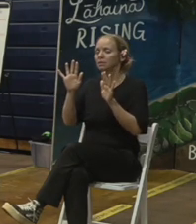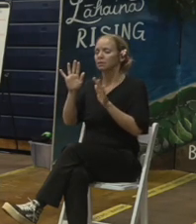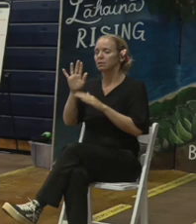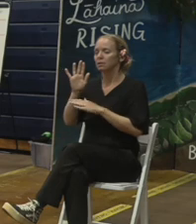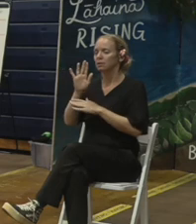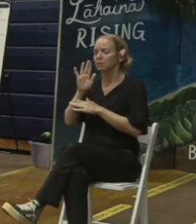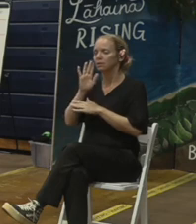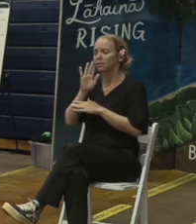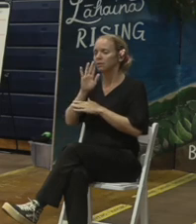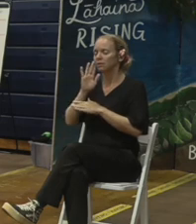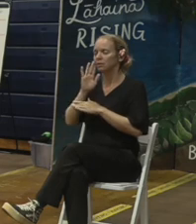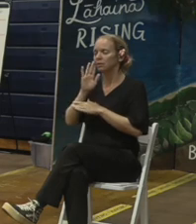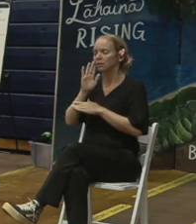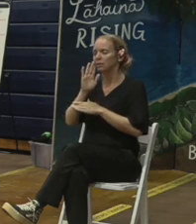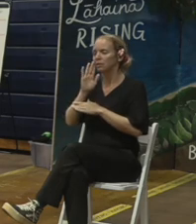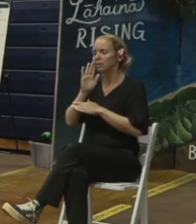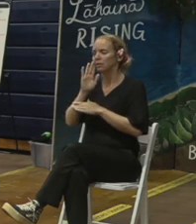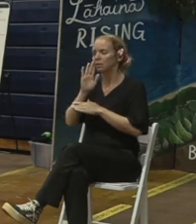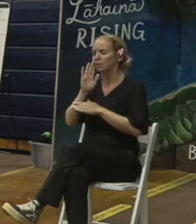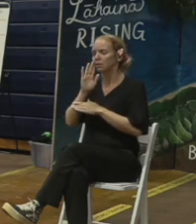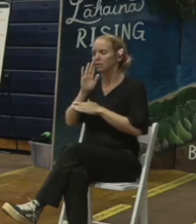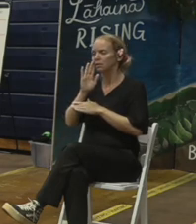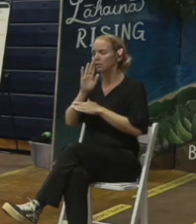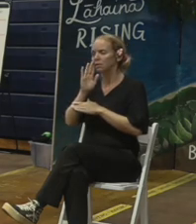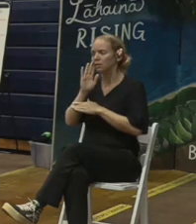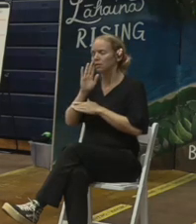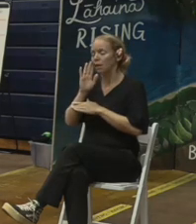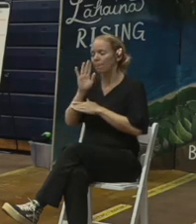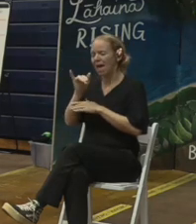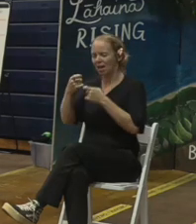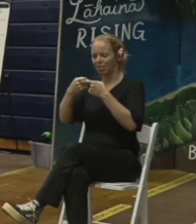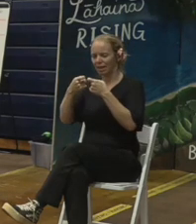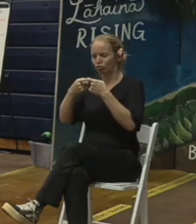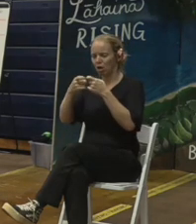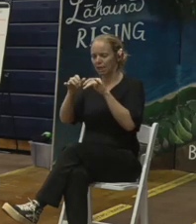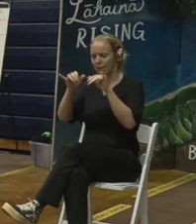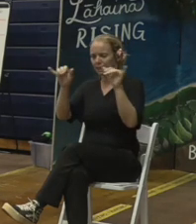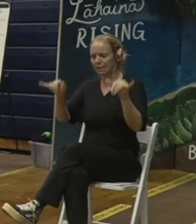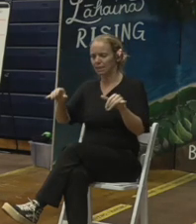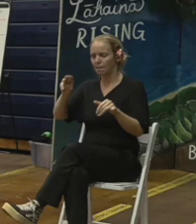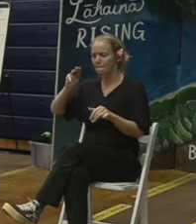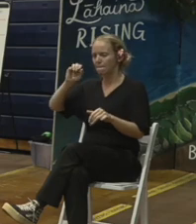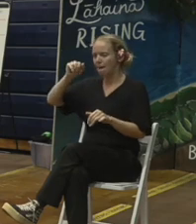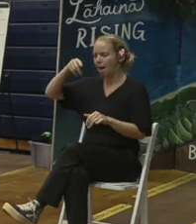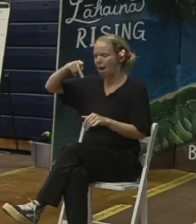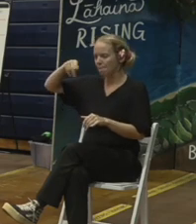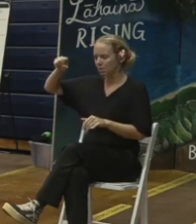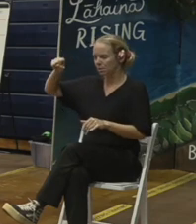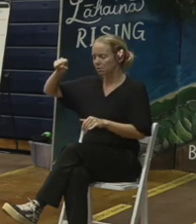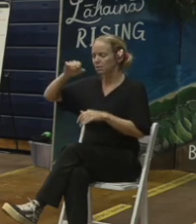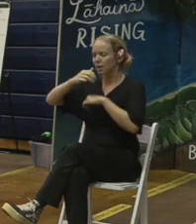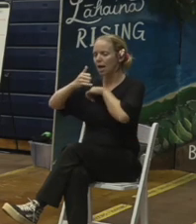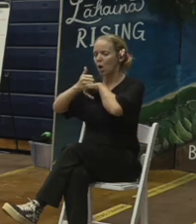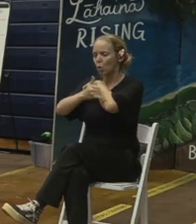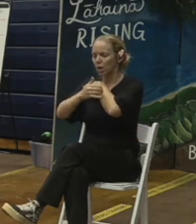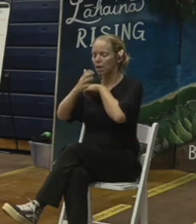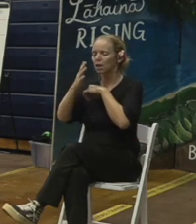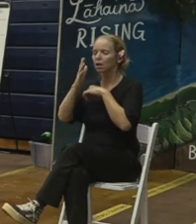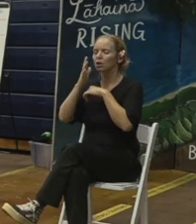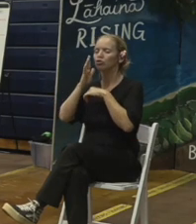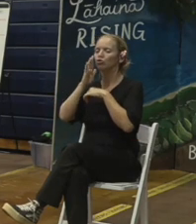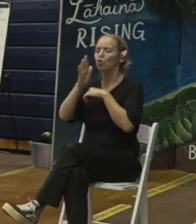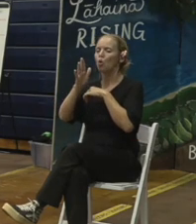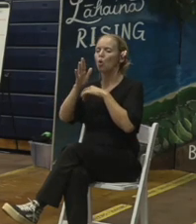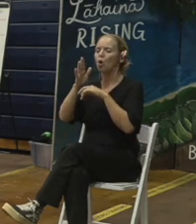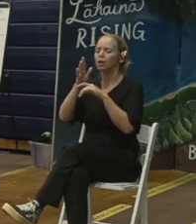electronic in the electronic system the map system so the county will get a notification that that process